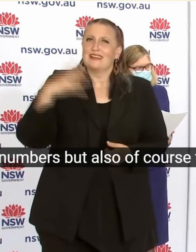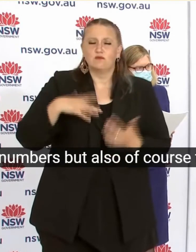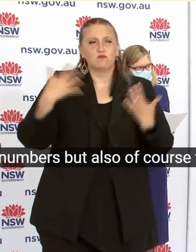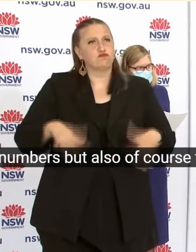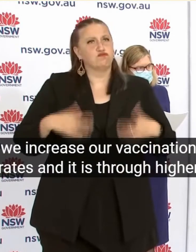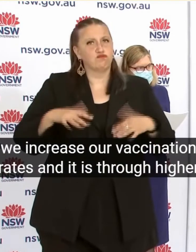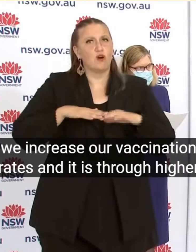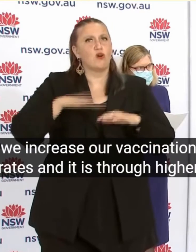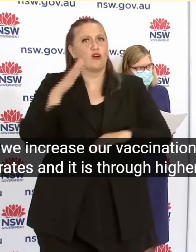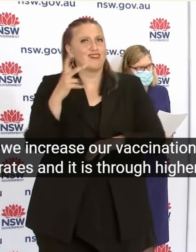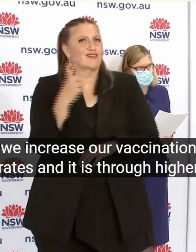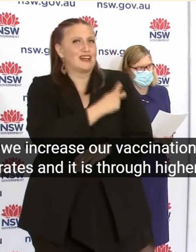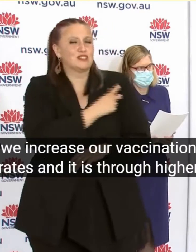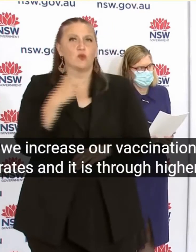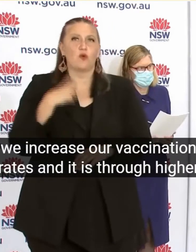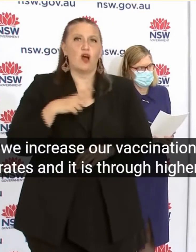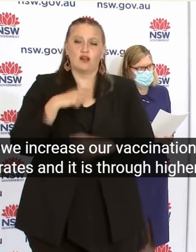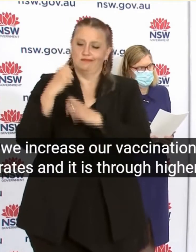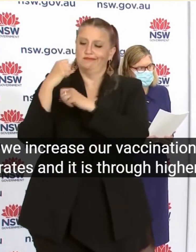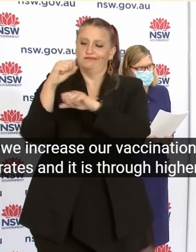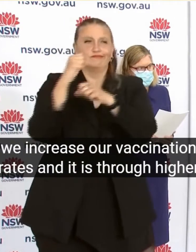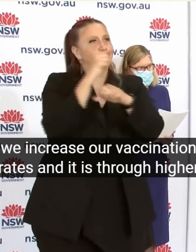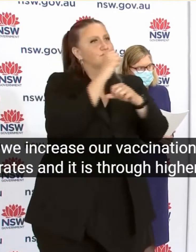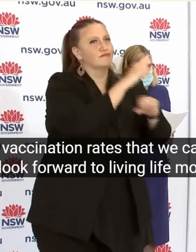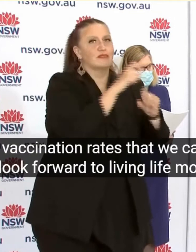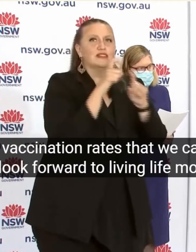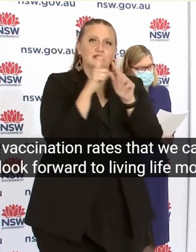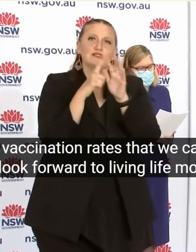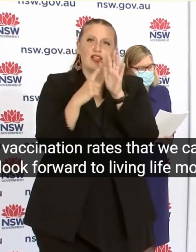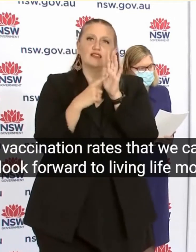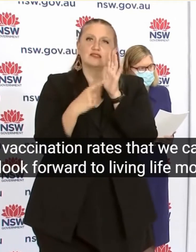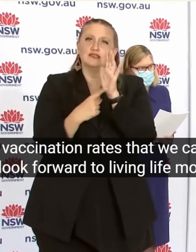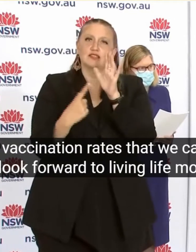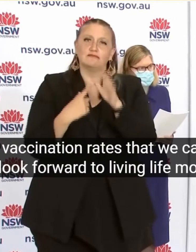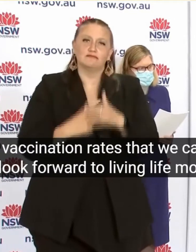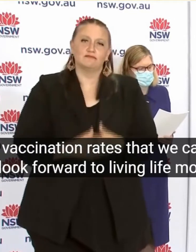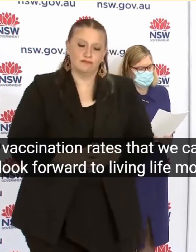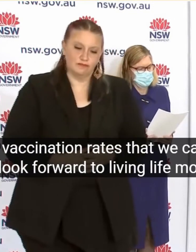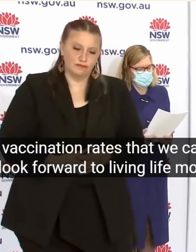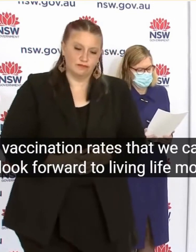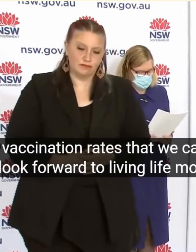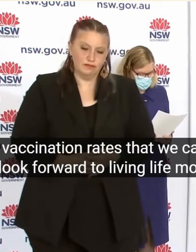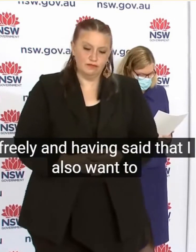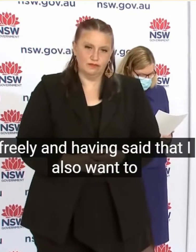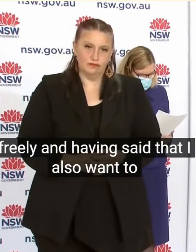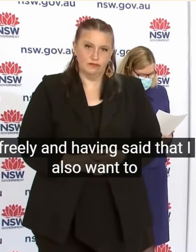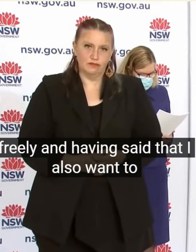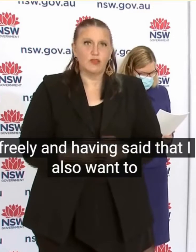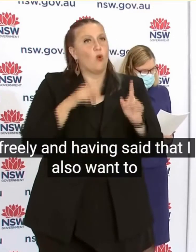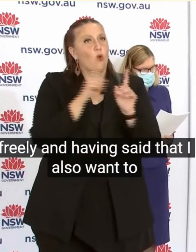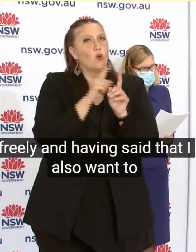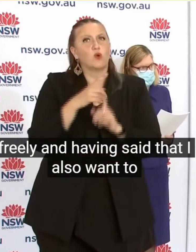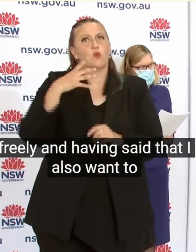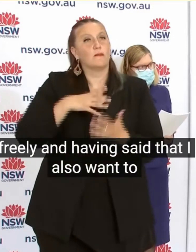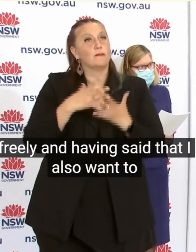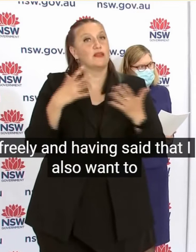through higher vaccination rates That we can look forward to living life more freely And having said that I also want to thank in particular